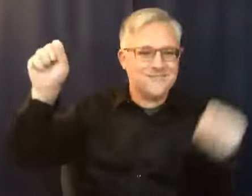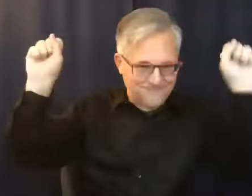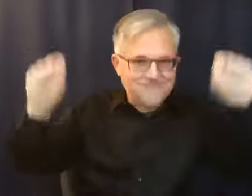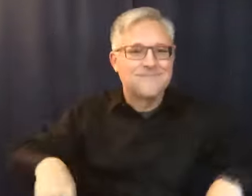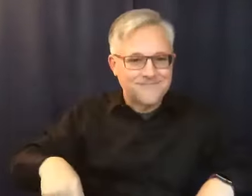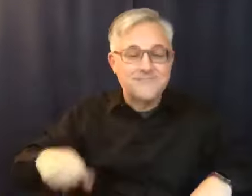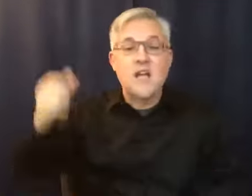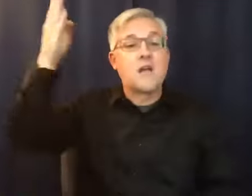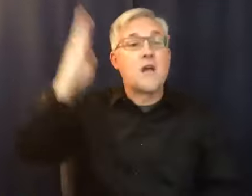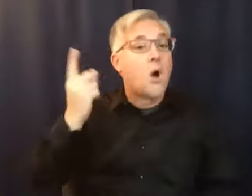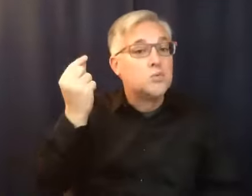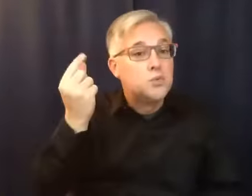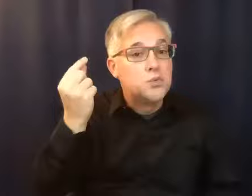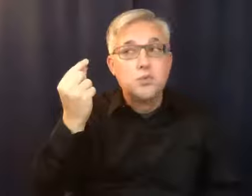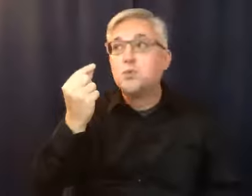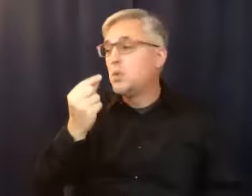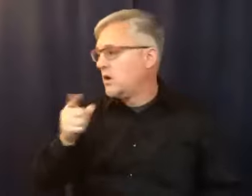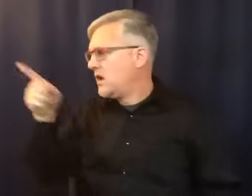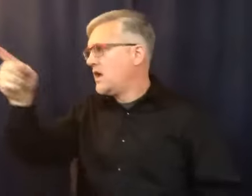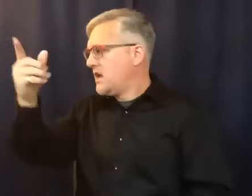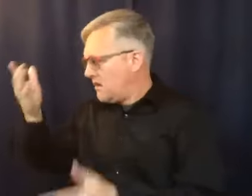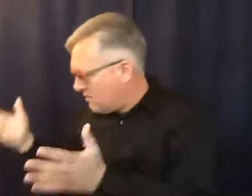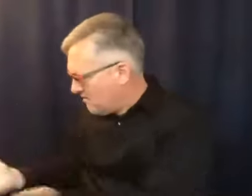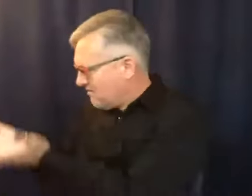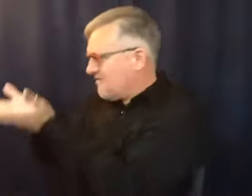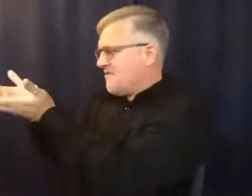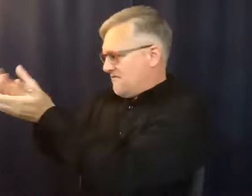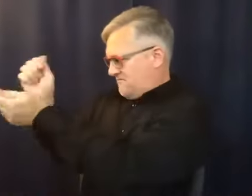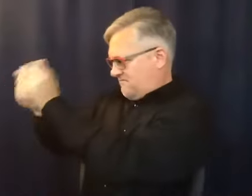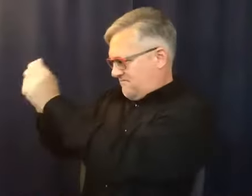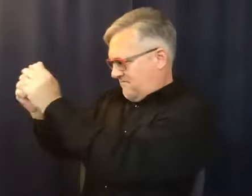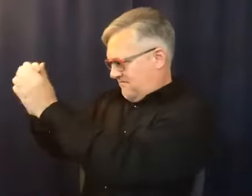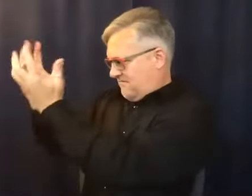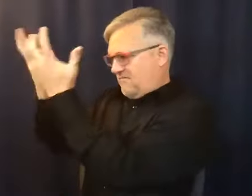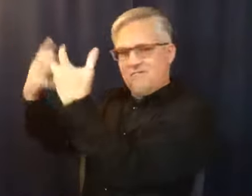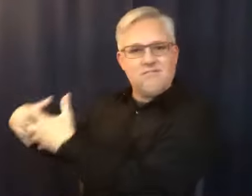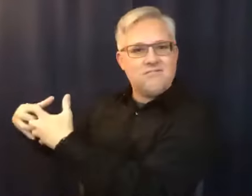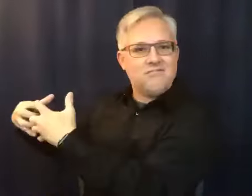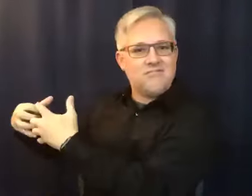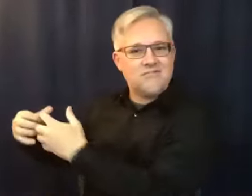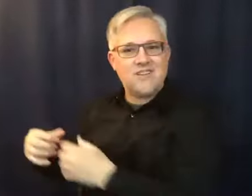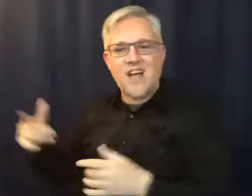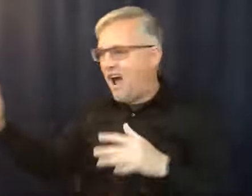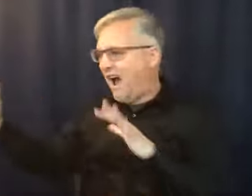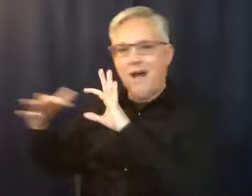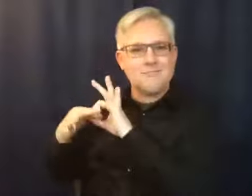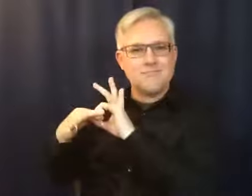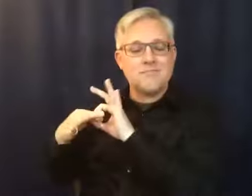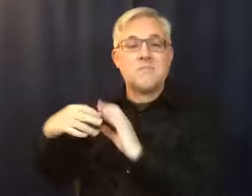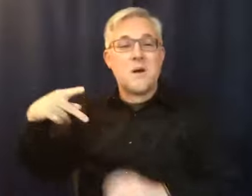bring him to his wholeness. And we were able to unite again. Peter used to say, we've lived together for 45 years,